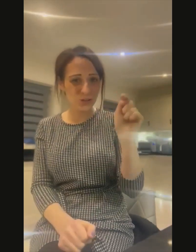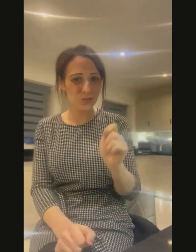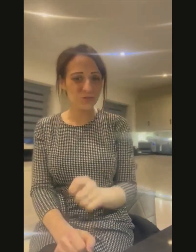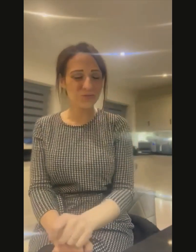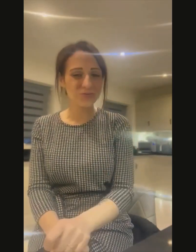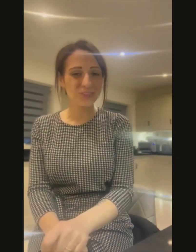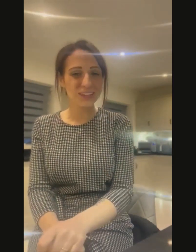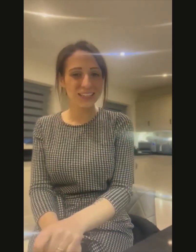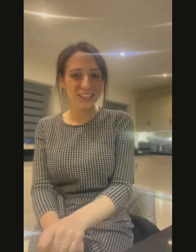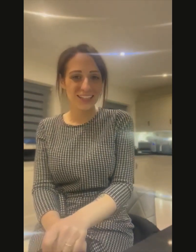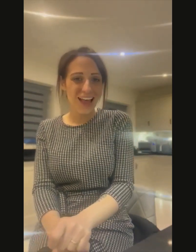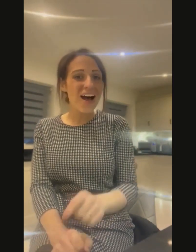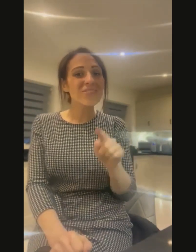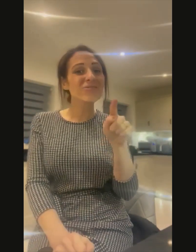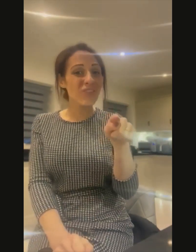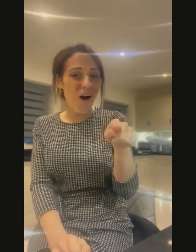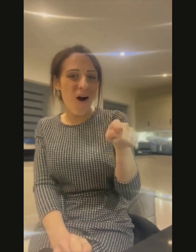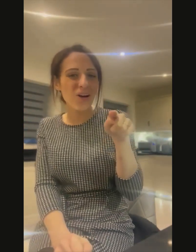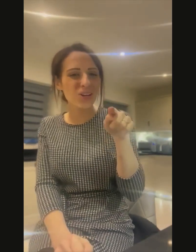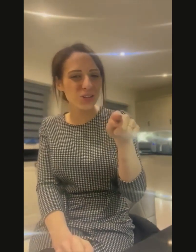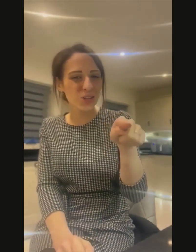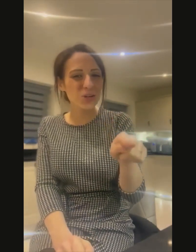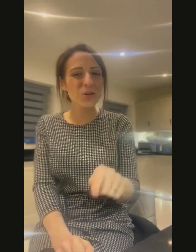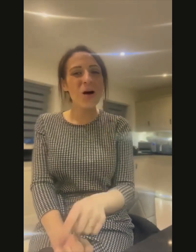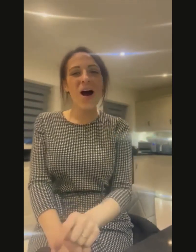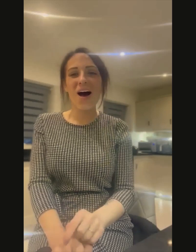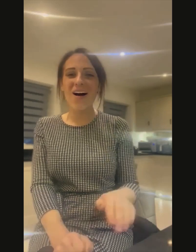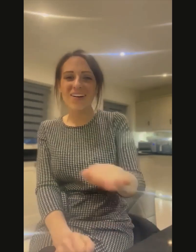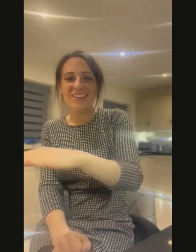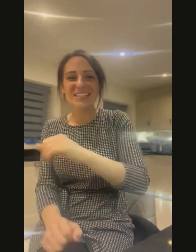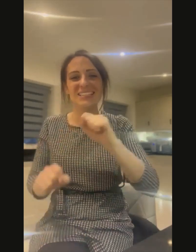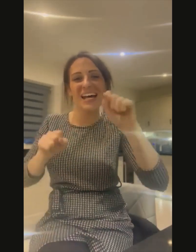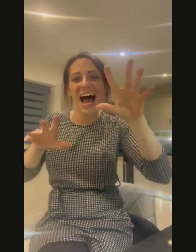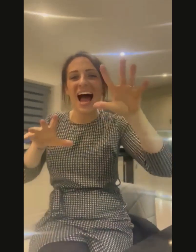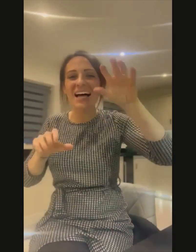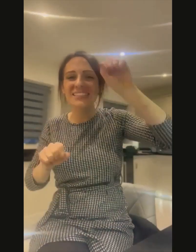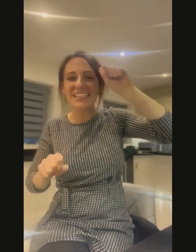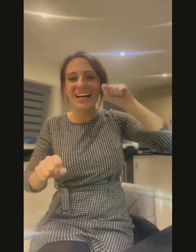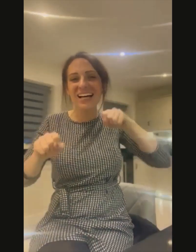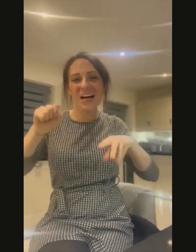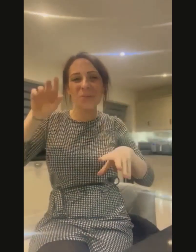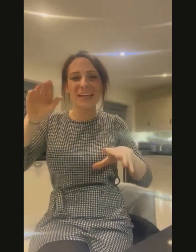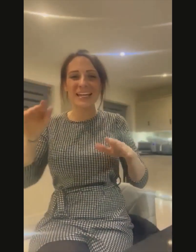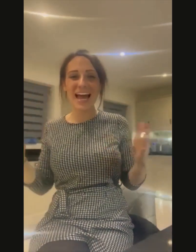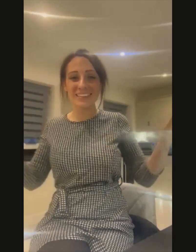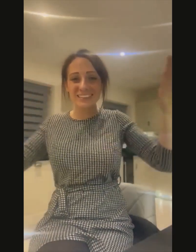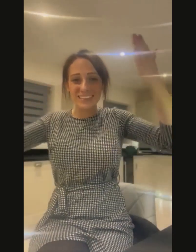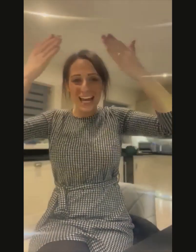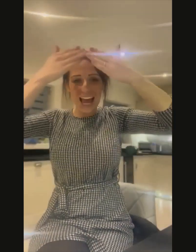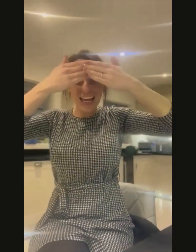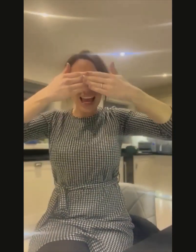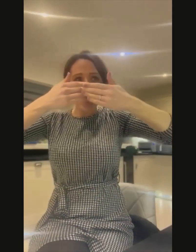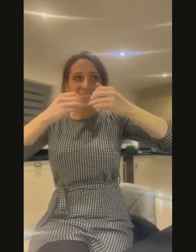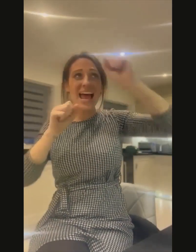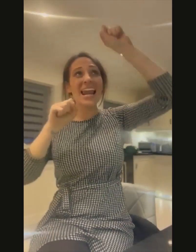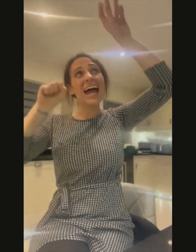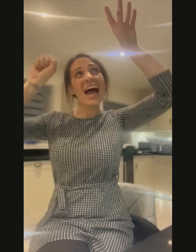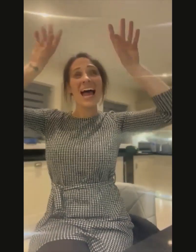for you All the stars are coming out tonight They're lighting